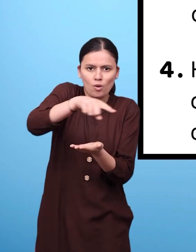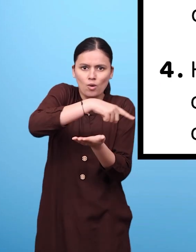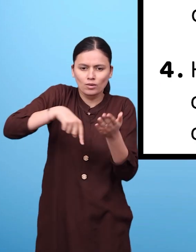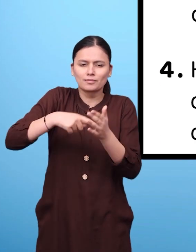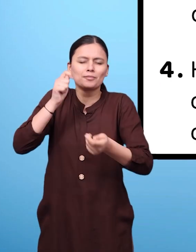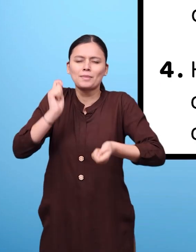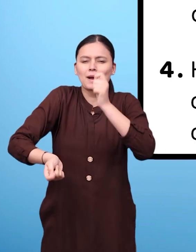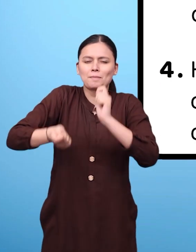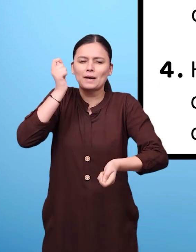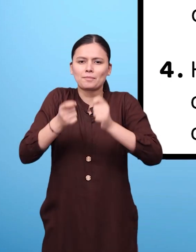from the shape of a drum?